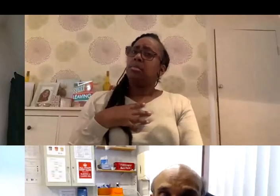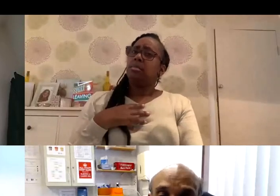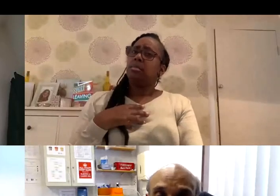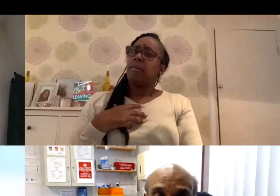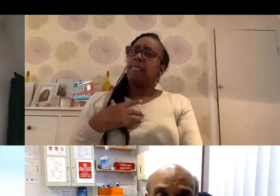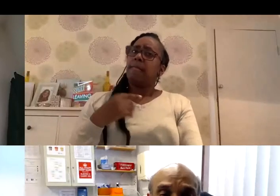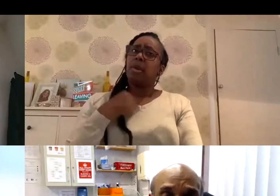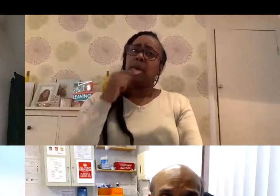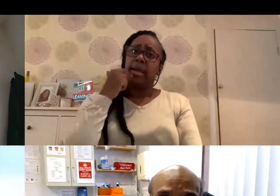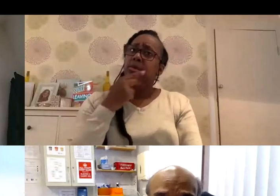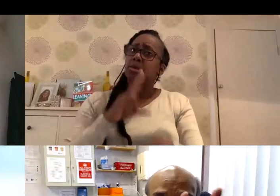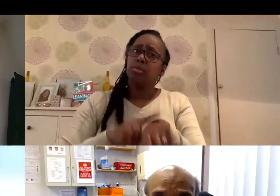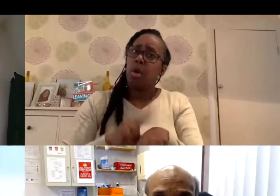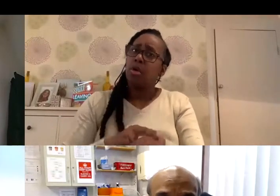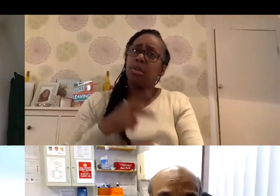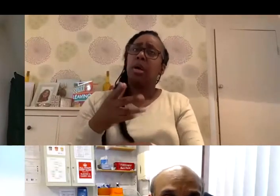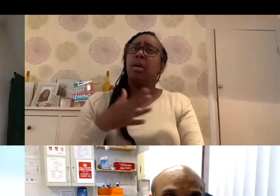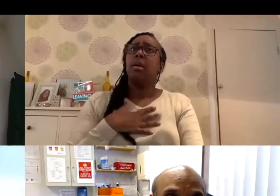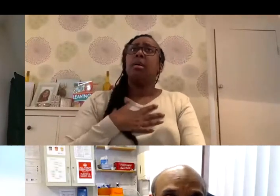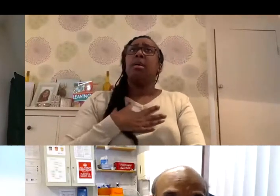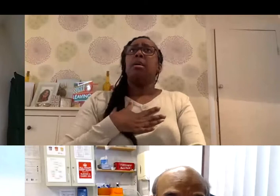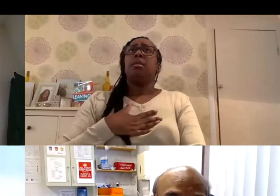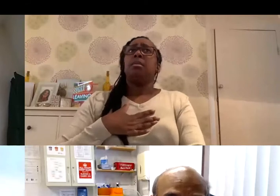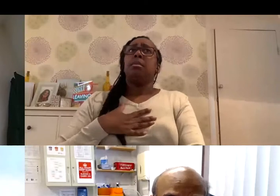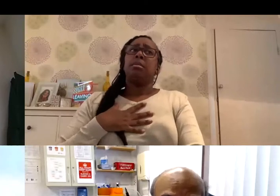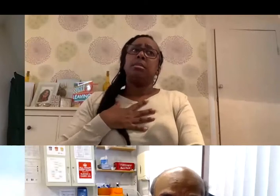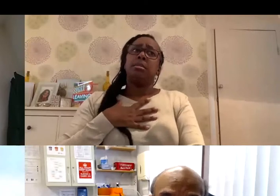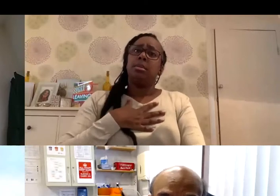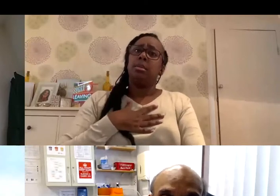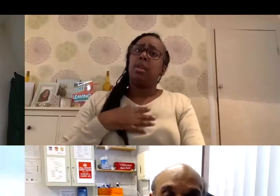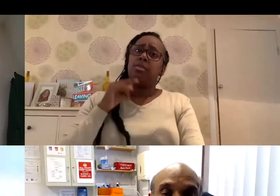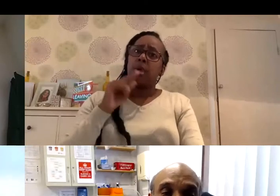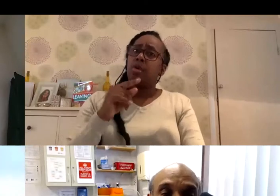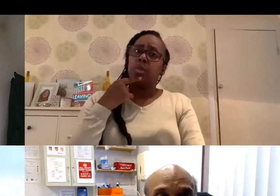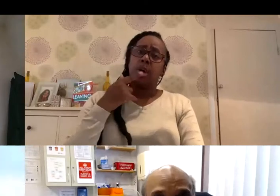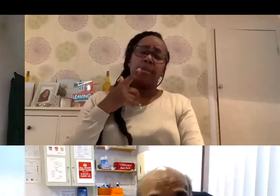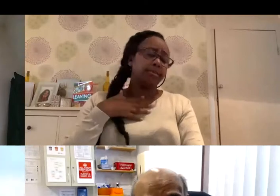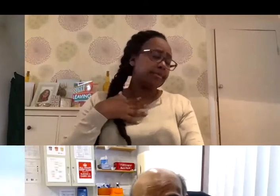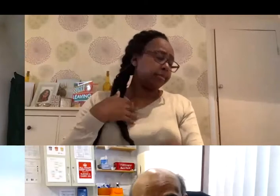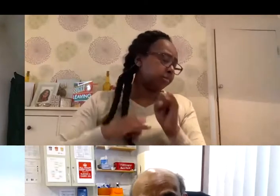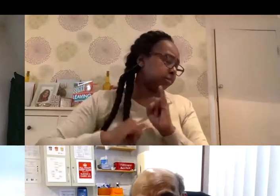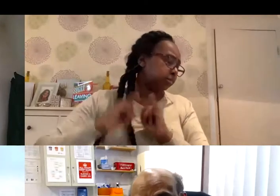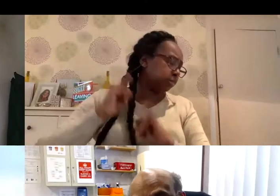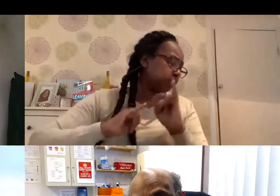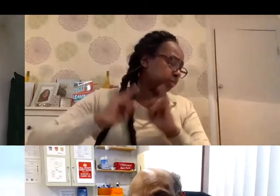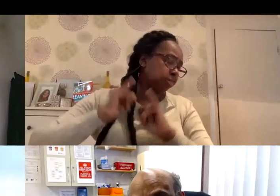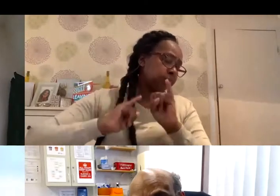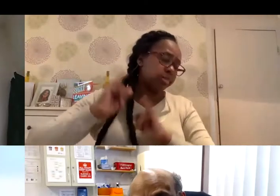30 years of clinical practice is now reduced to merely two months because those were the most momentous two months of my practice of medicine.